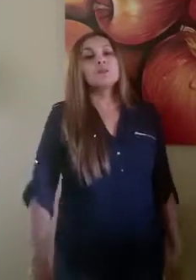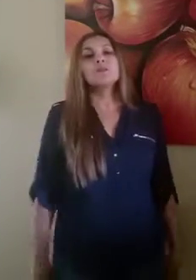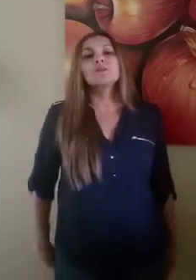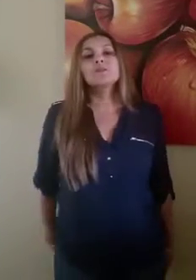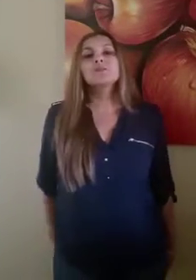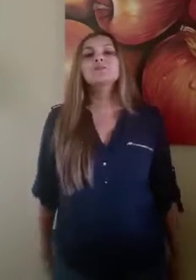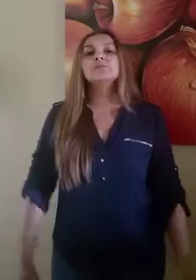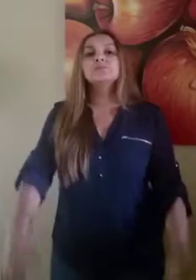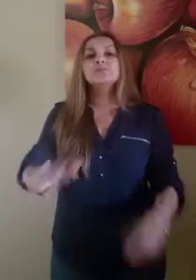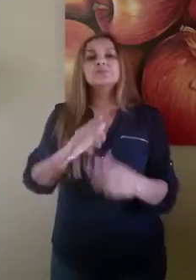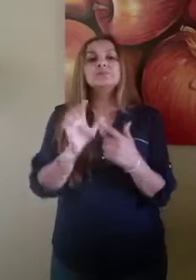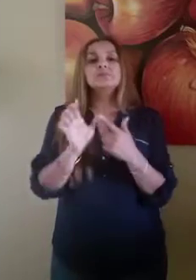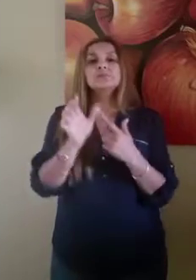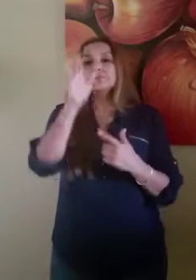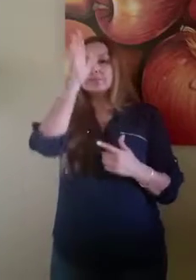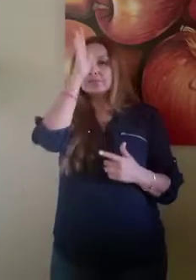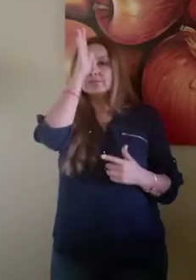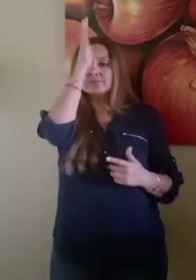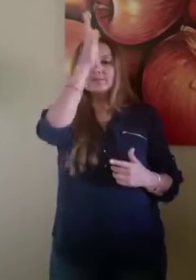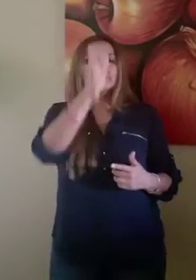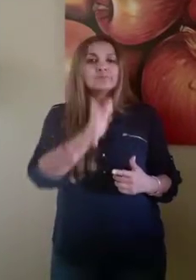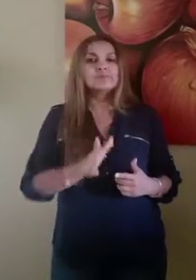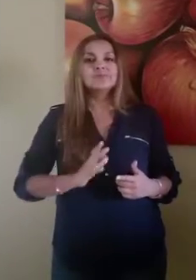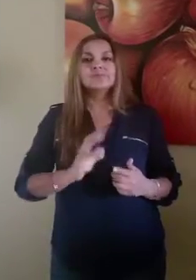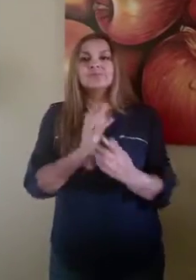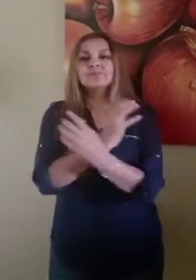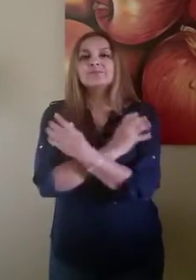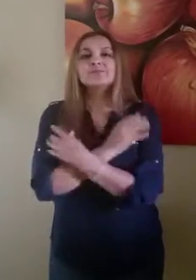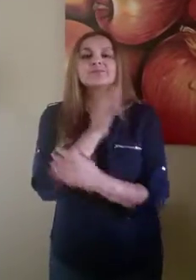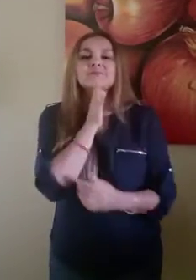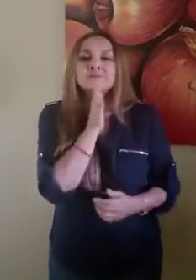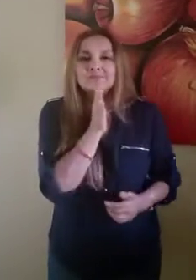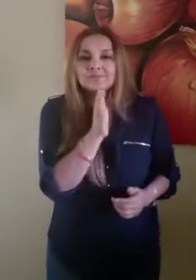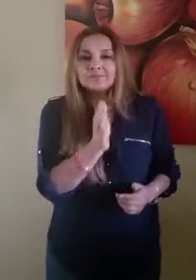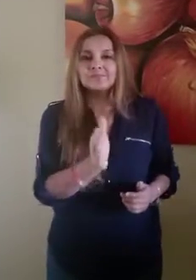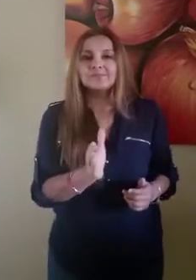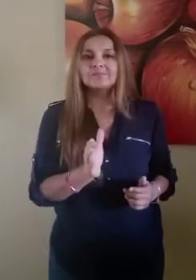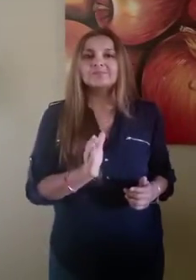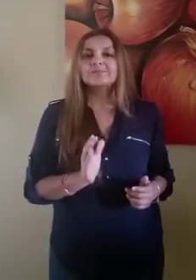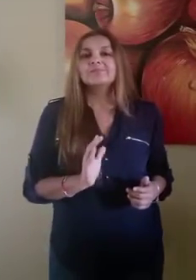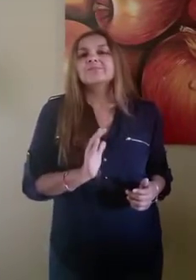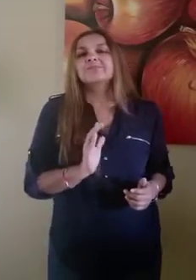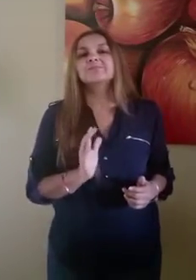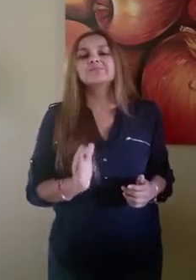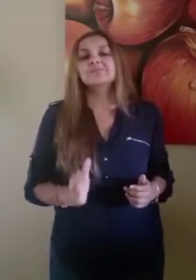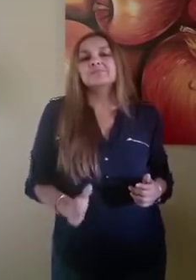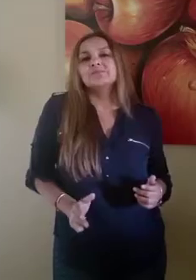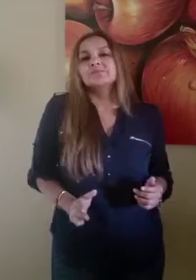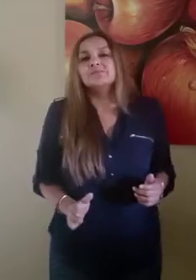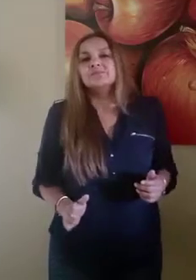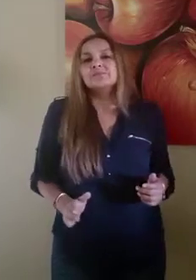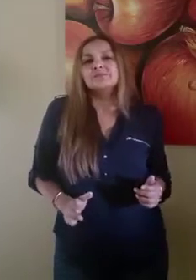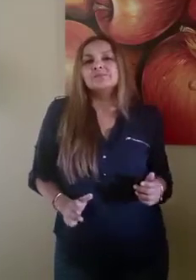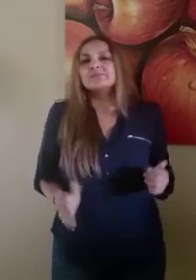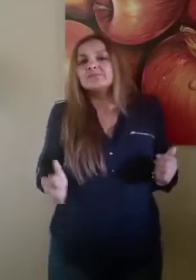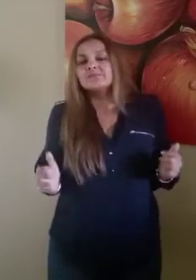When a man loves a woman,